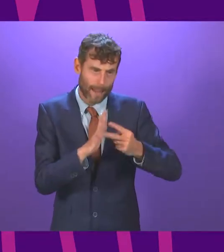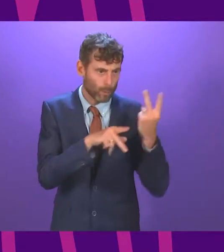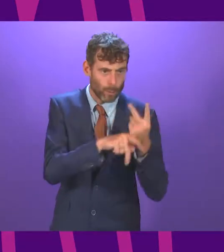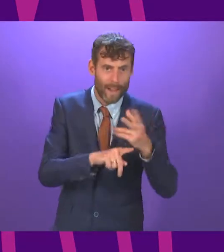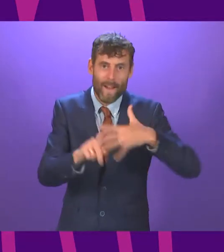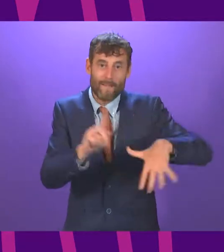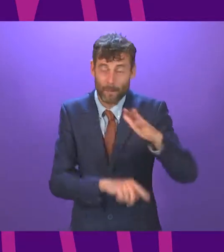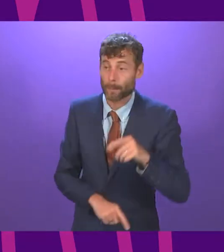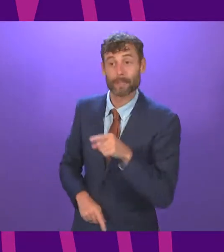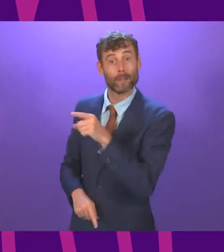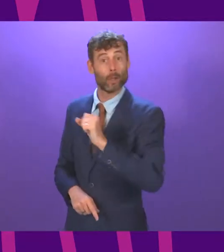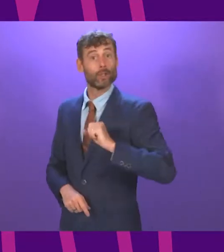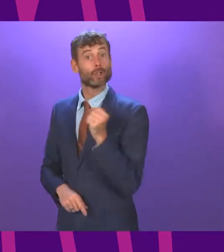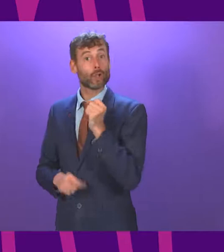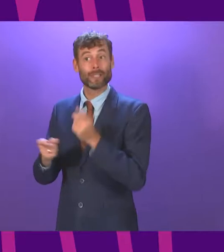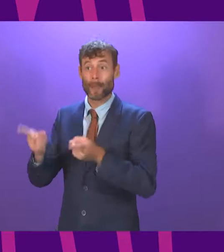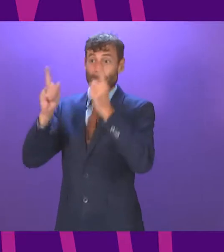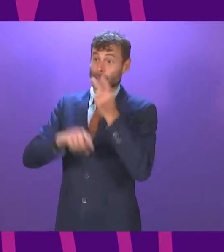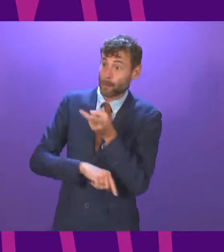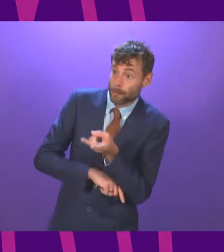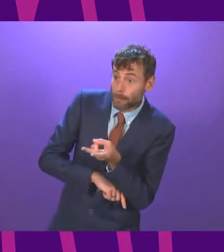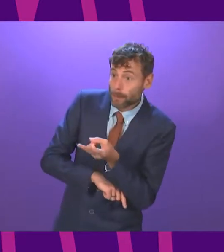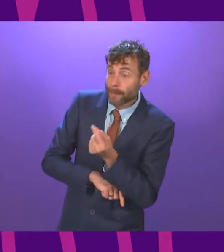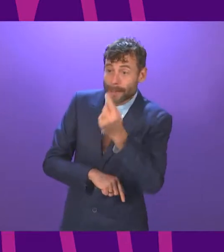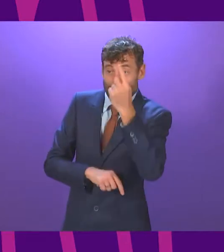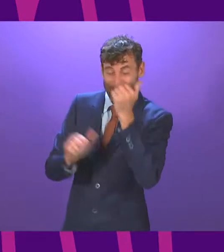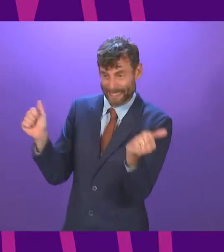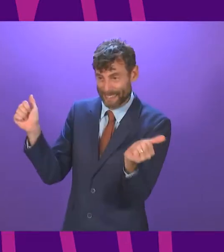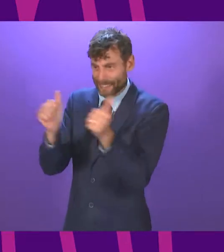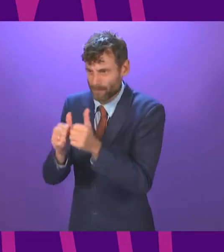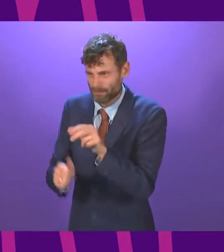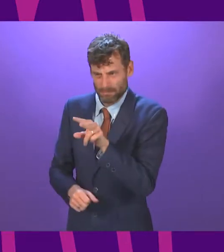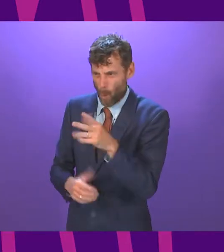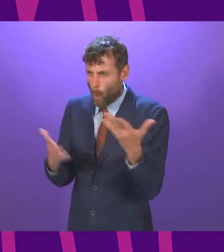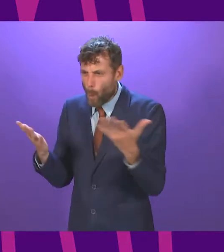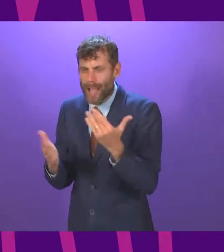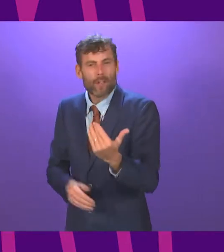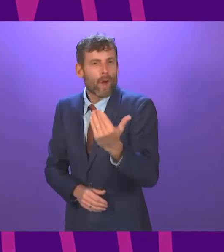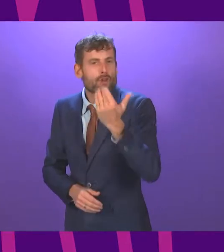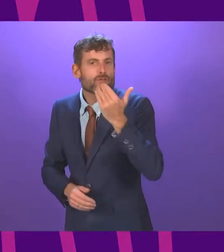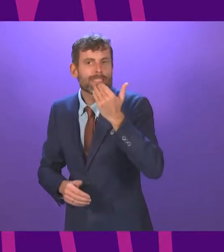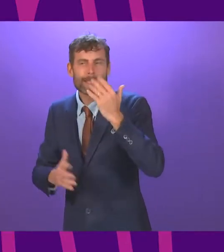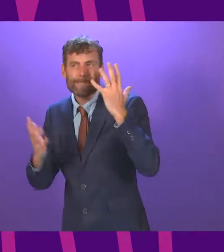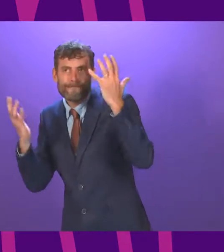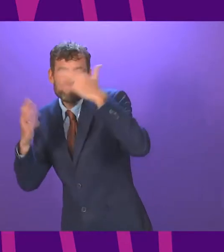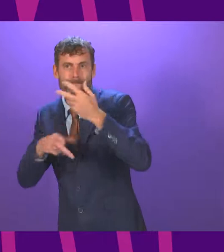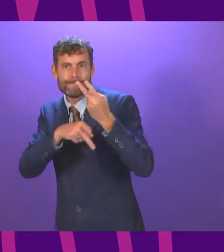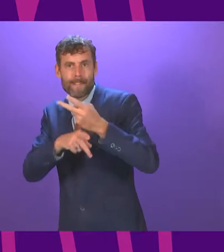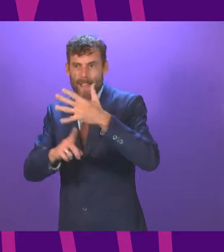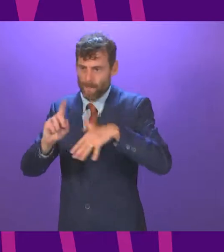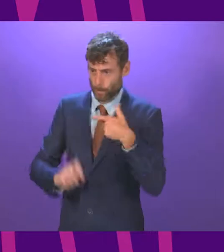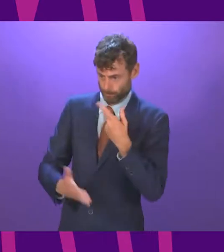Scottish ministers in equal measure, there is no such centrepiece to this. Presiding officer, it will almost be